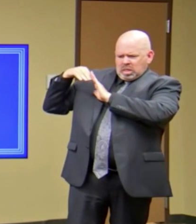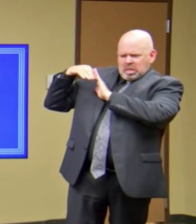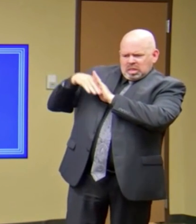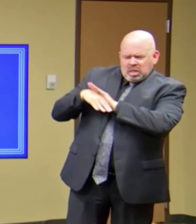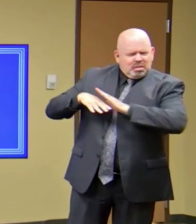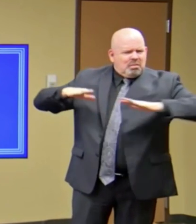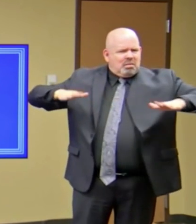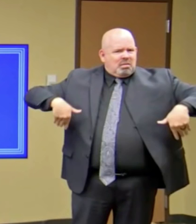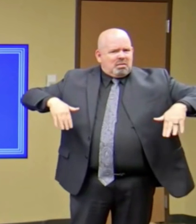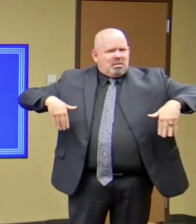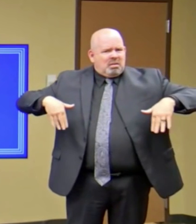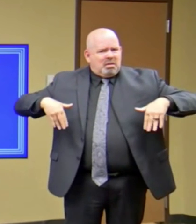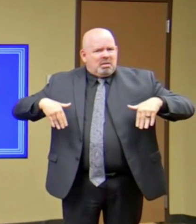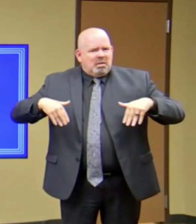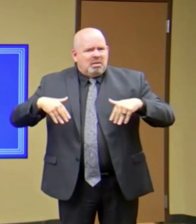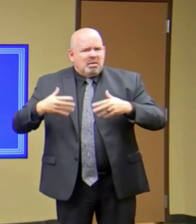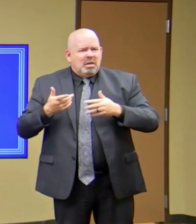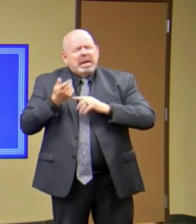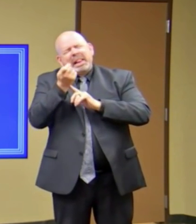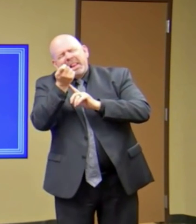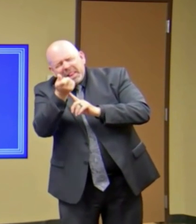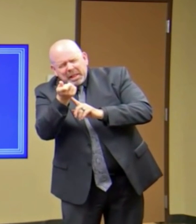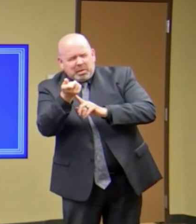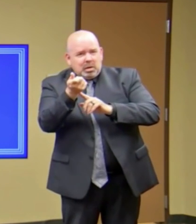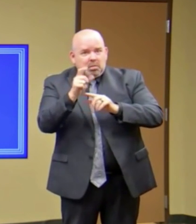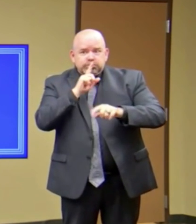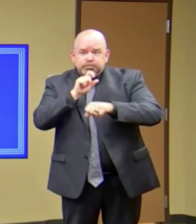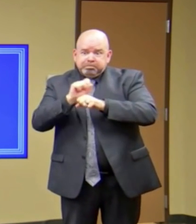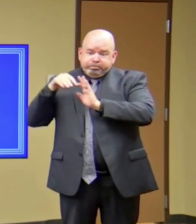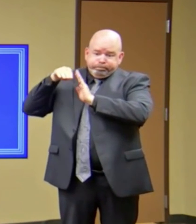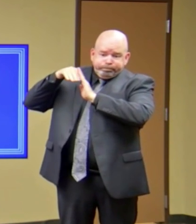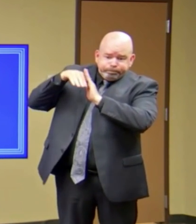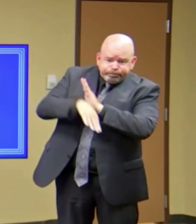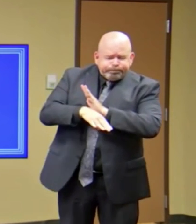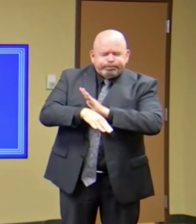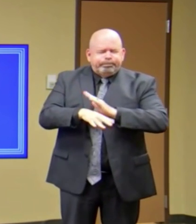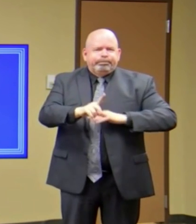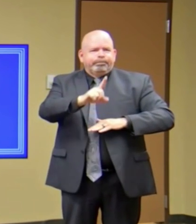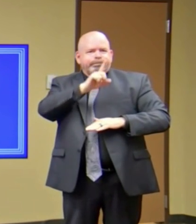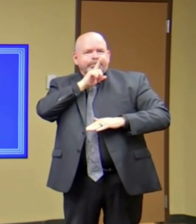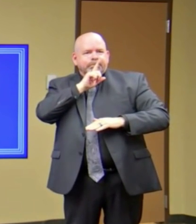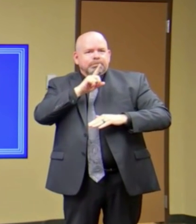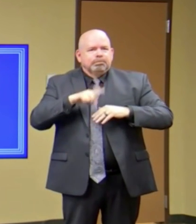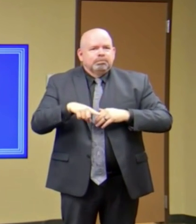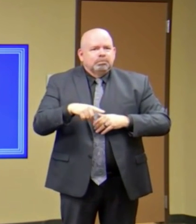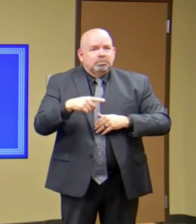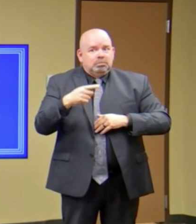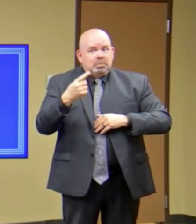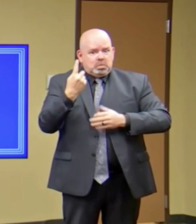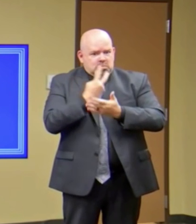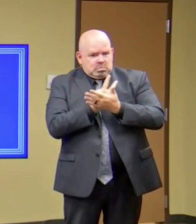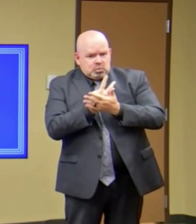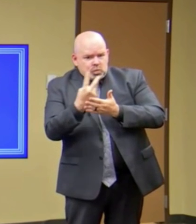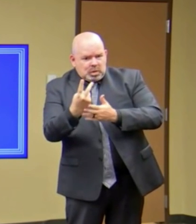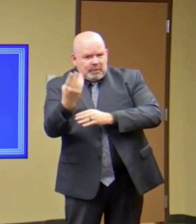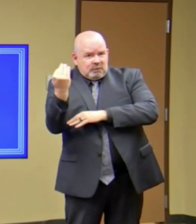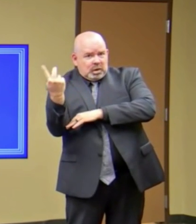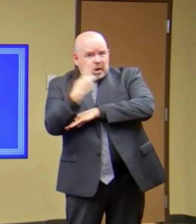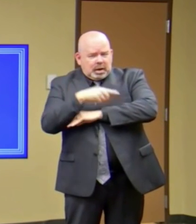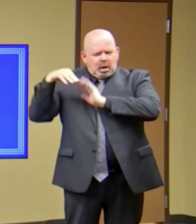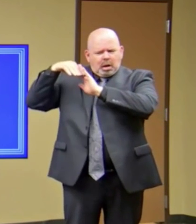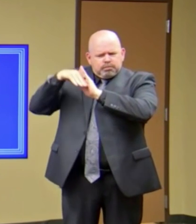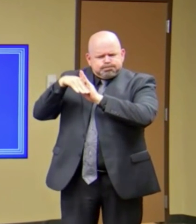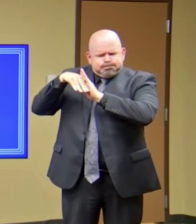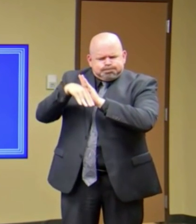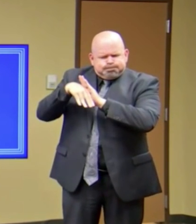when he comes up, we're not actually seeing a decline in hospitalizations, okay? And the hospitalizations are inching up a